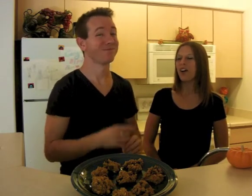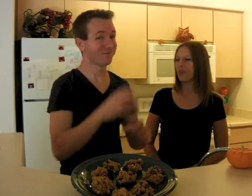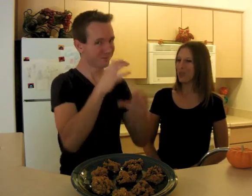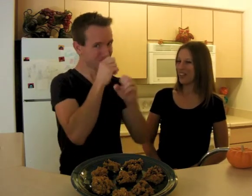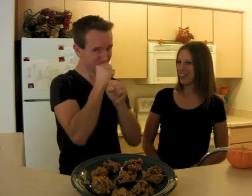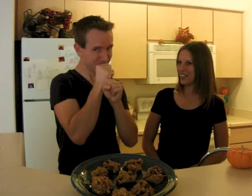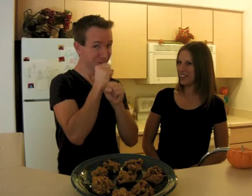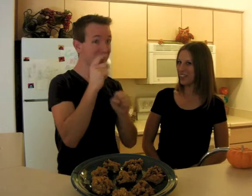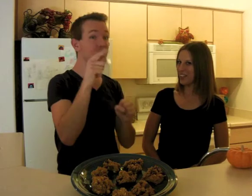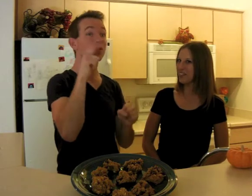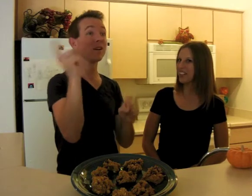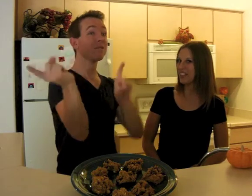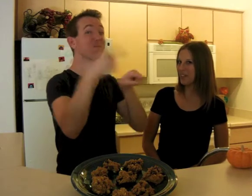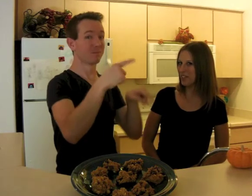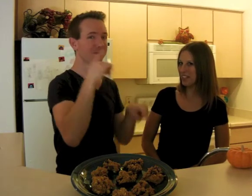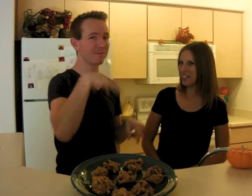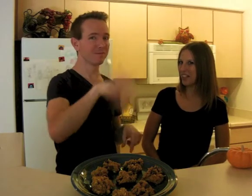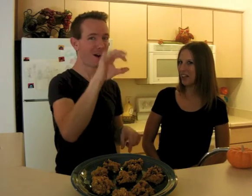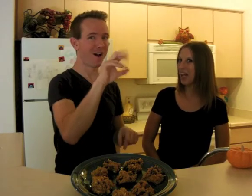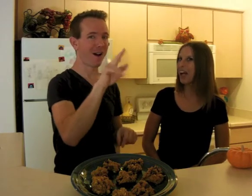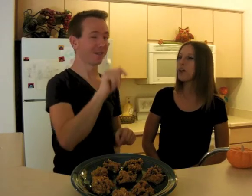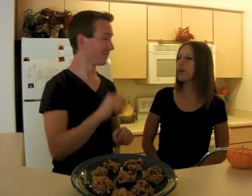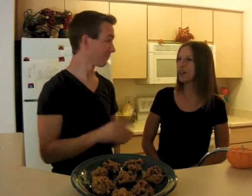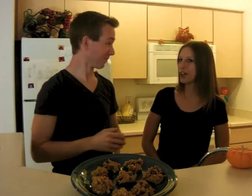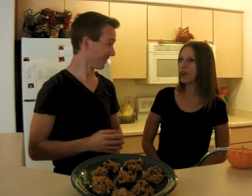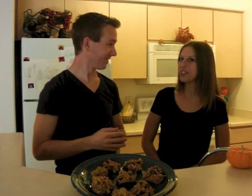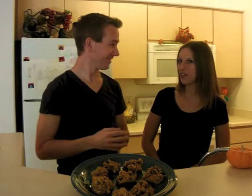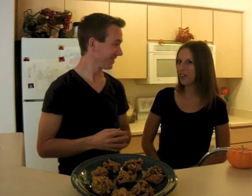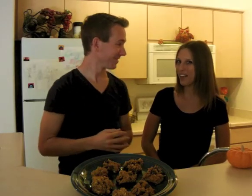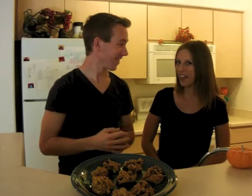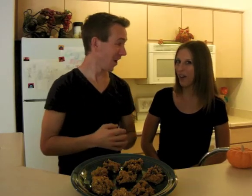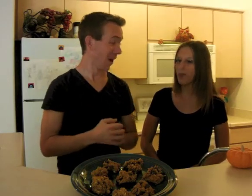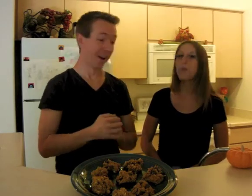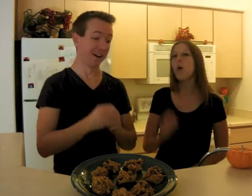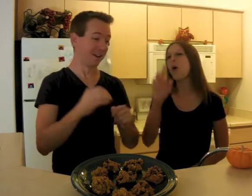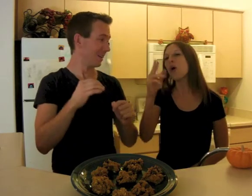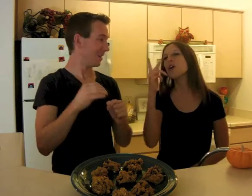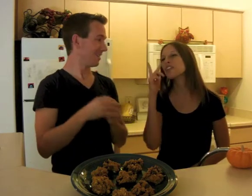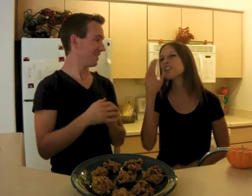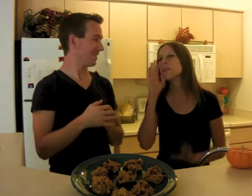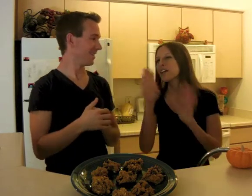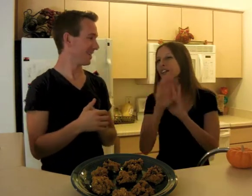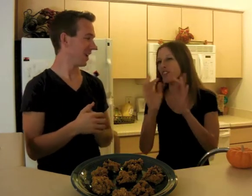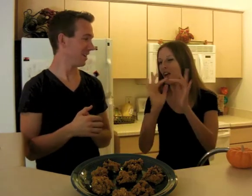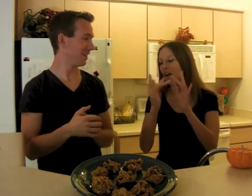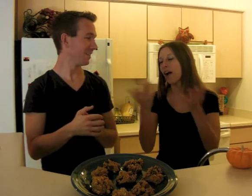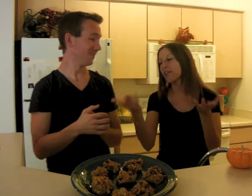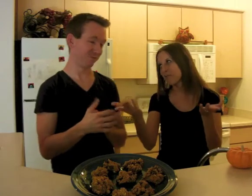we're not going to tell you. We're going to keep it a secret. Whoever goes, they'll find out or you'll see the pictures online.